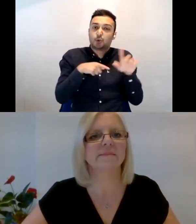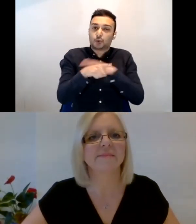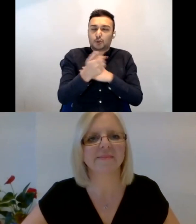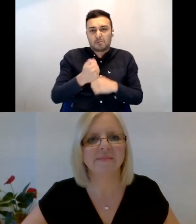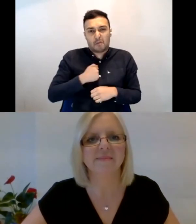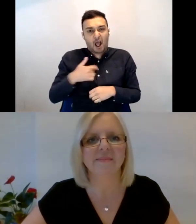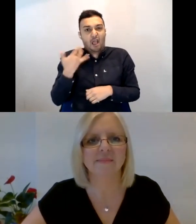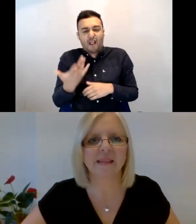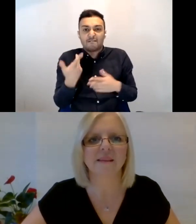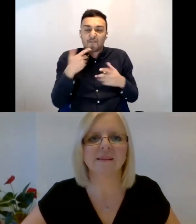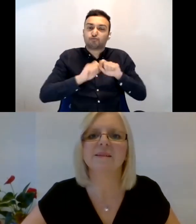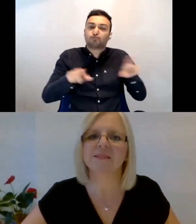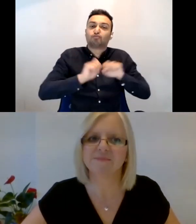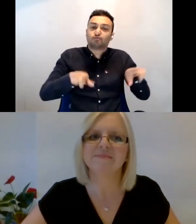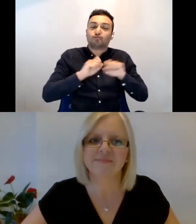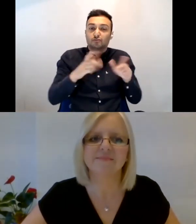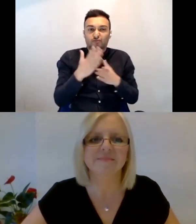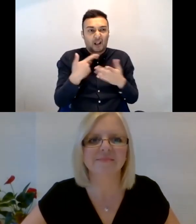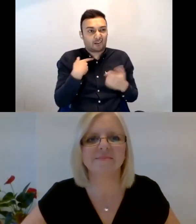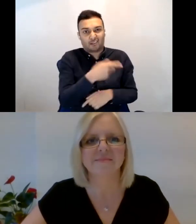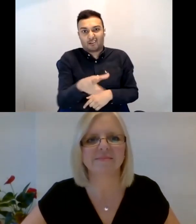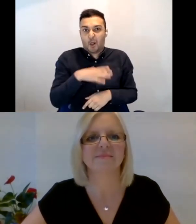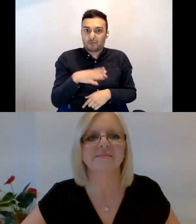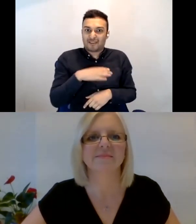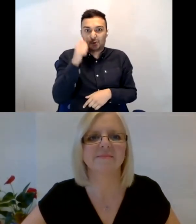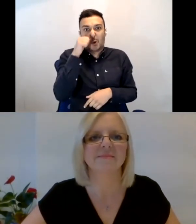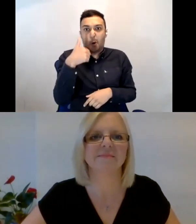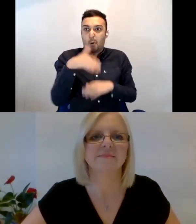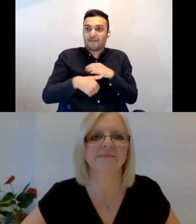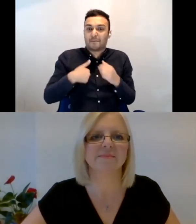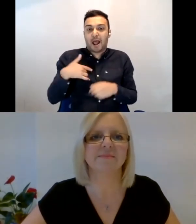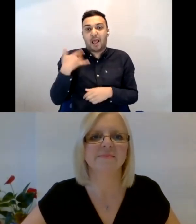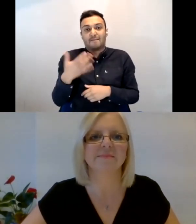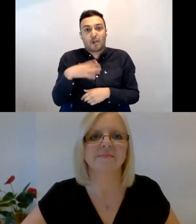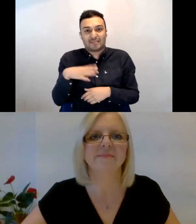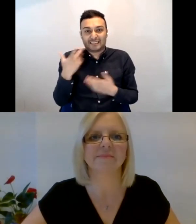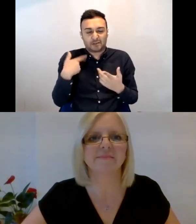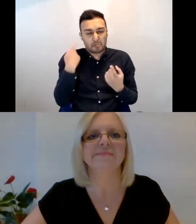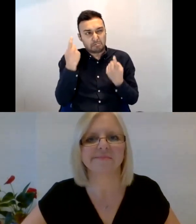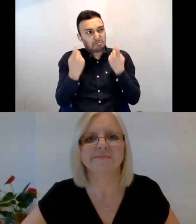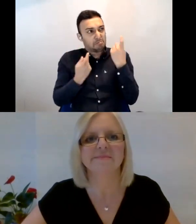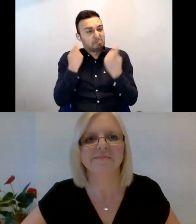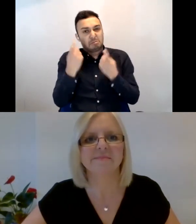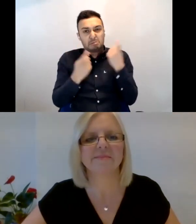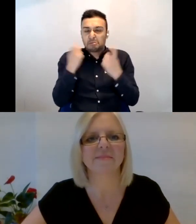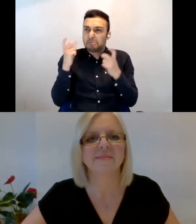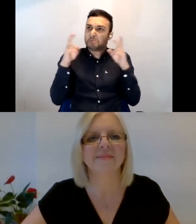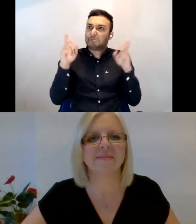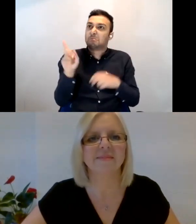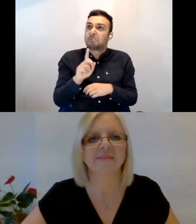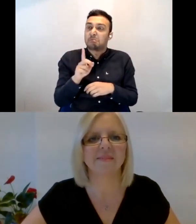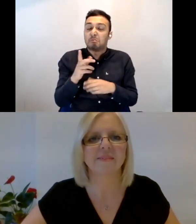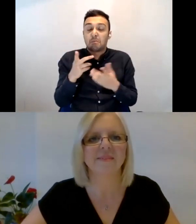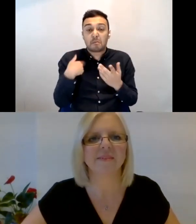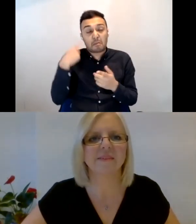think of something, you know, that people didn't know about me. And then I thought, actually, why not speak about something that was actually a huge